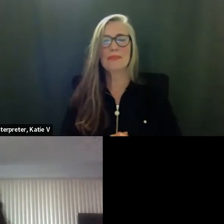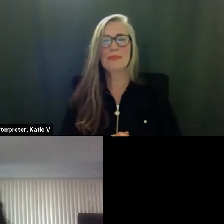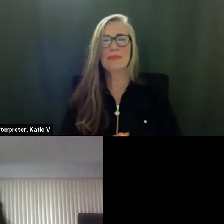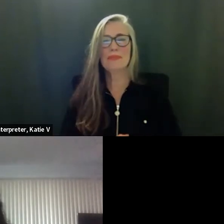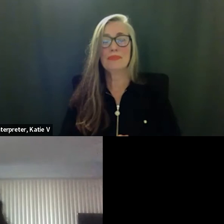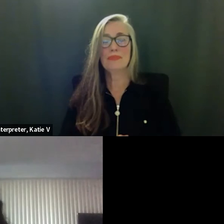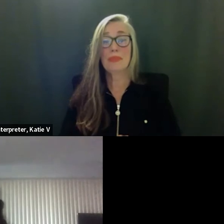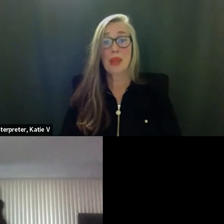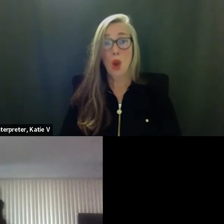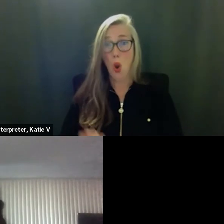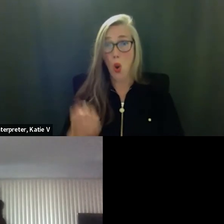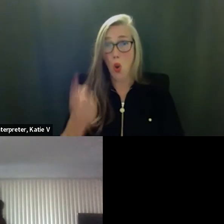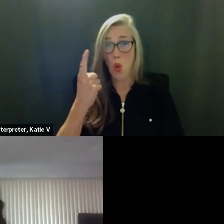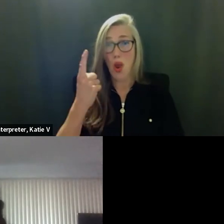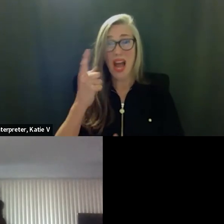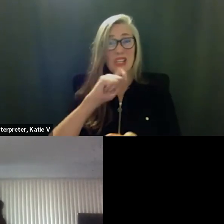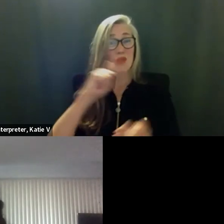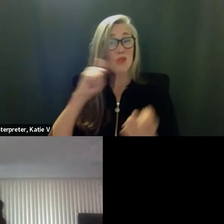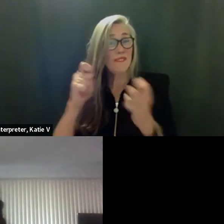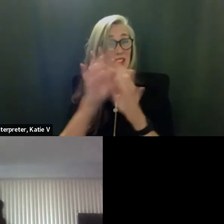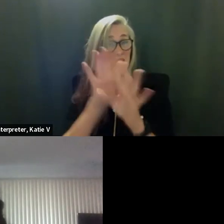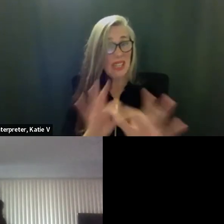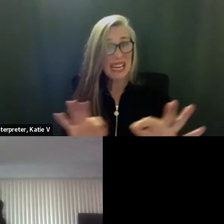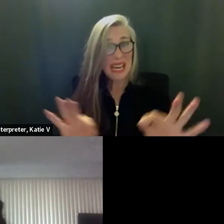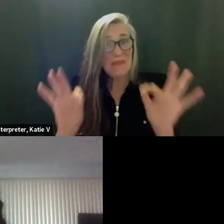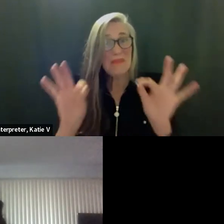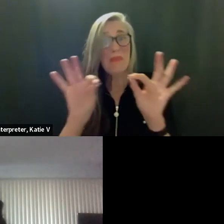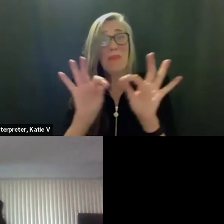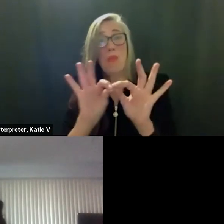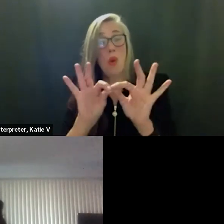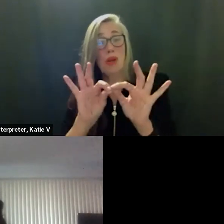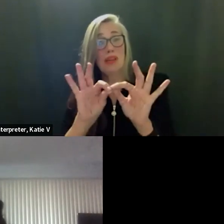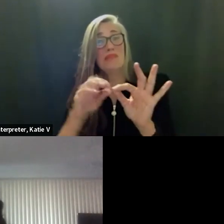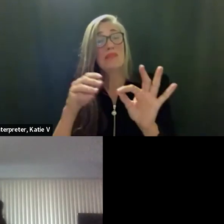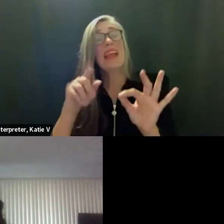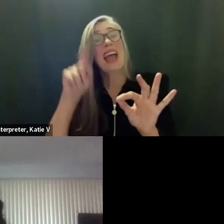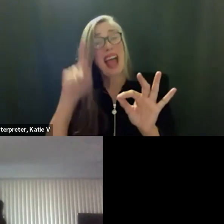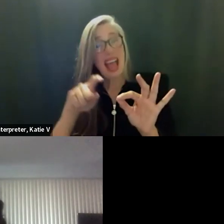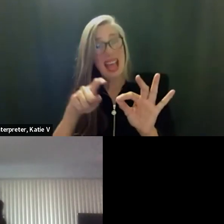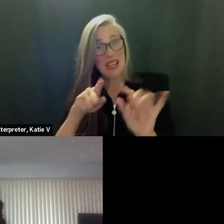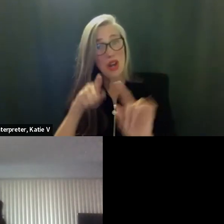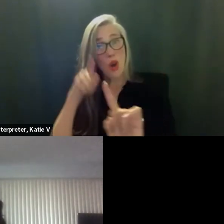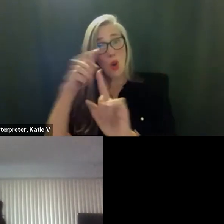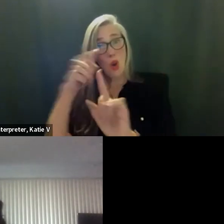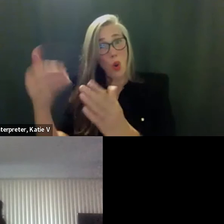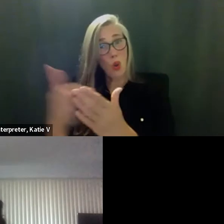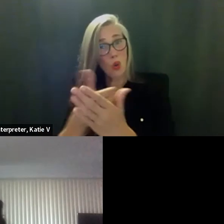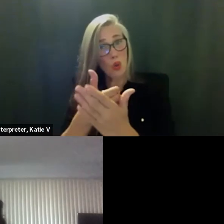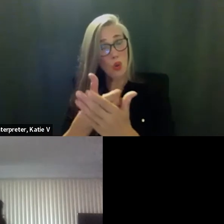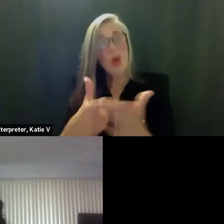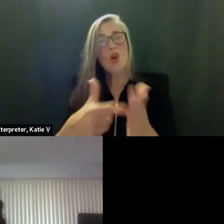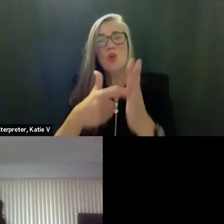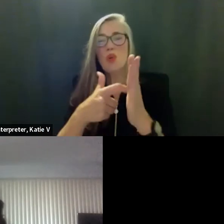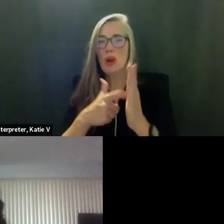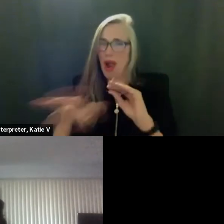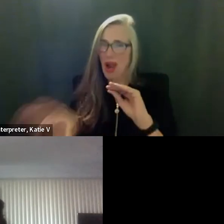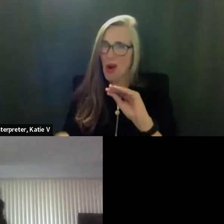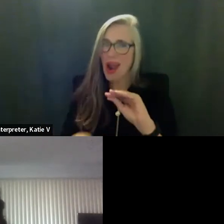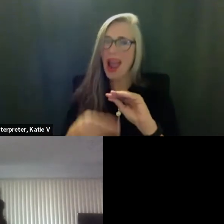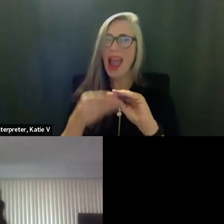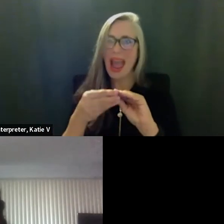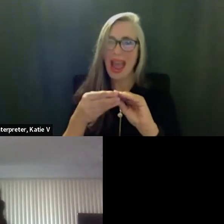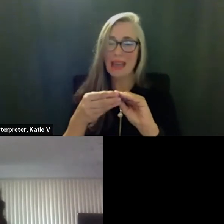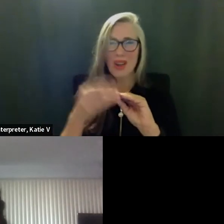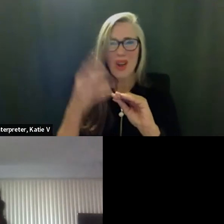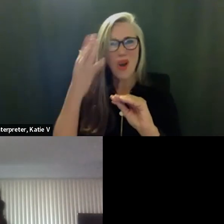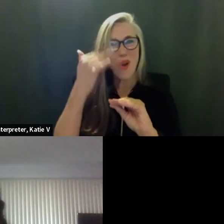that's very important was that we had to add a new goal this year based on the new guidance